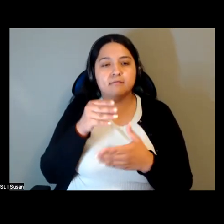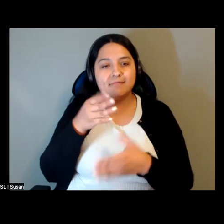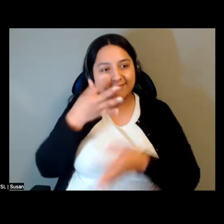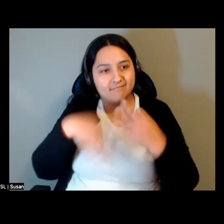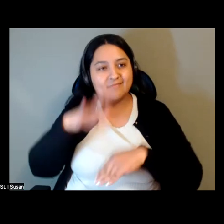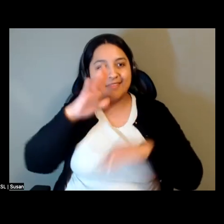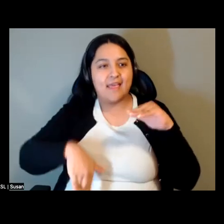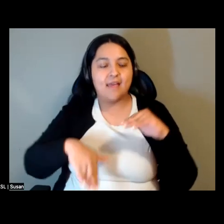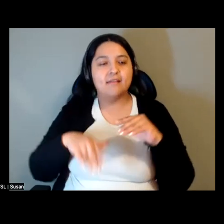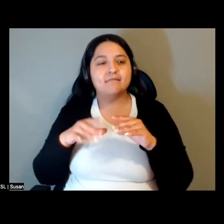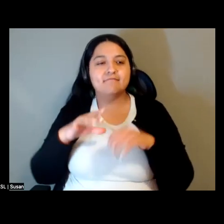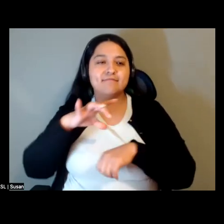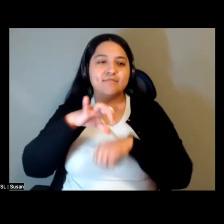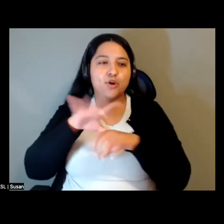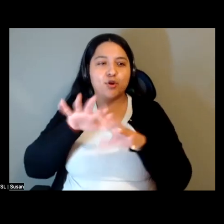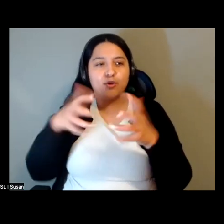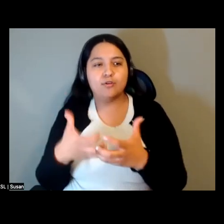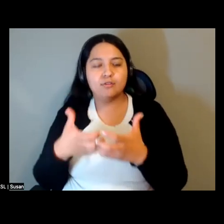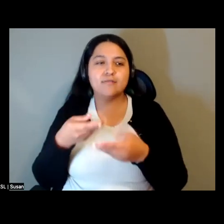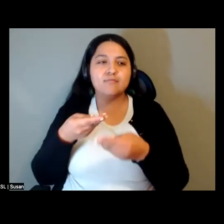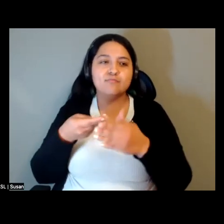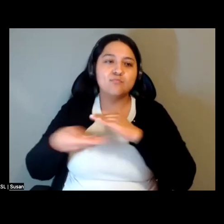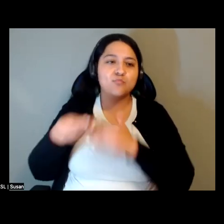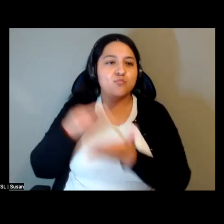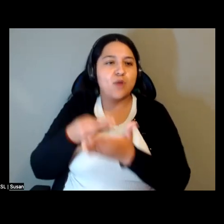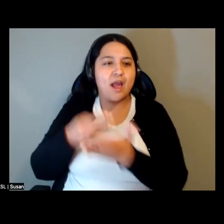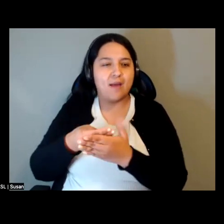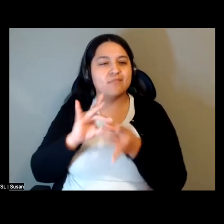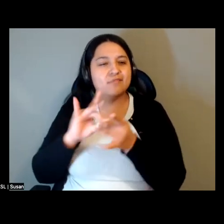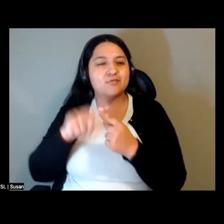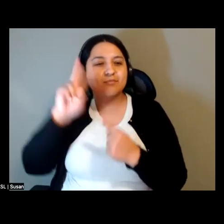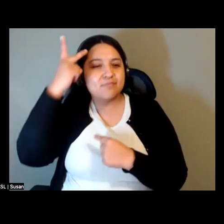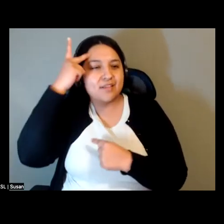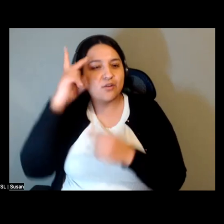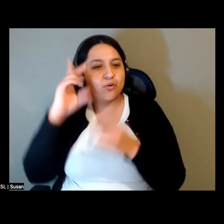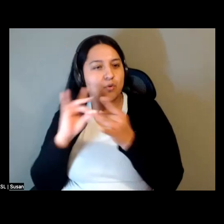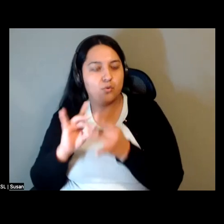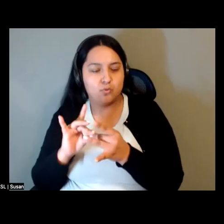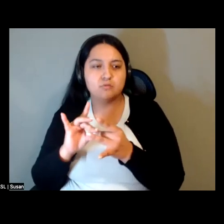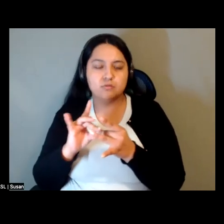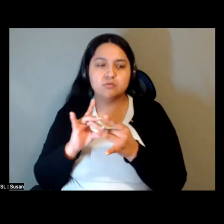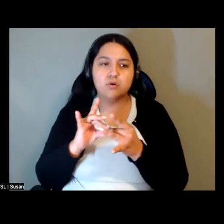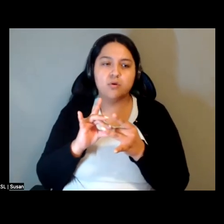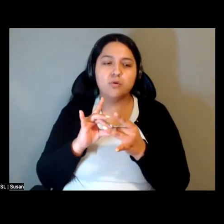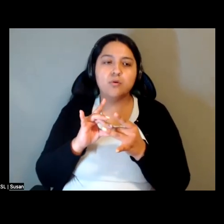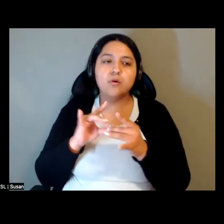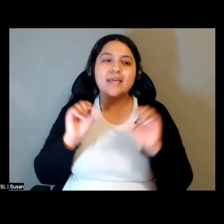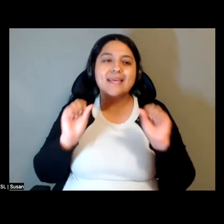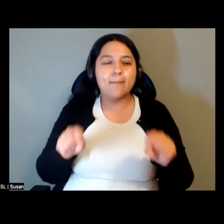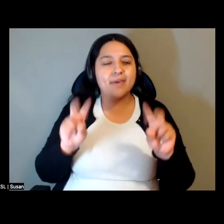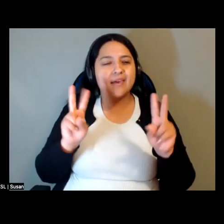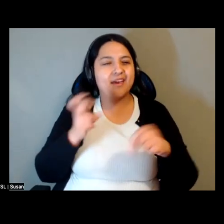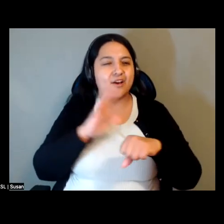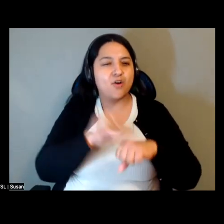global capital. This could be seen as a call to seize the state. But I don't mean it as the winning